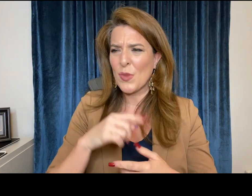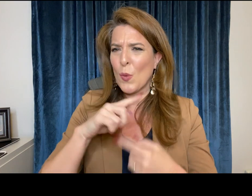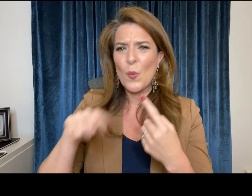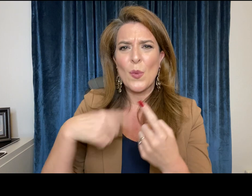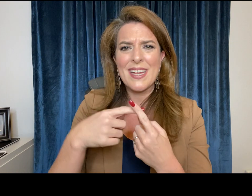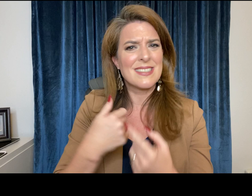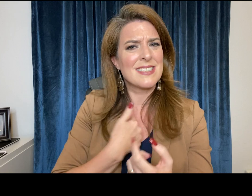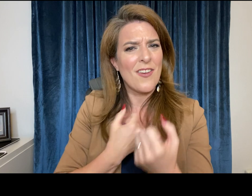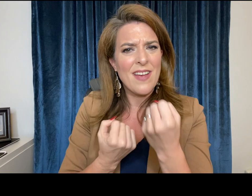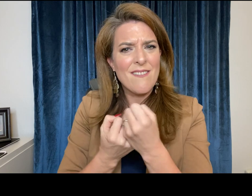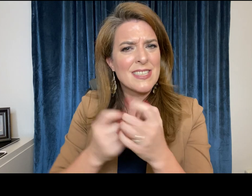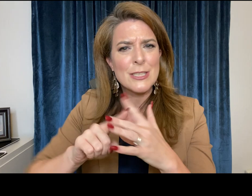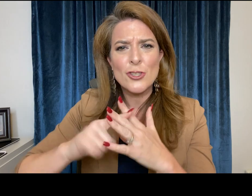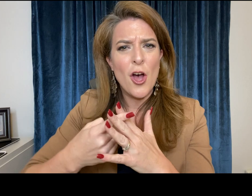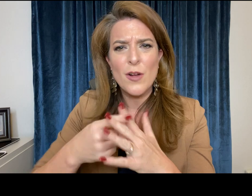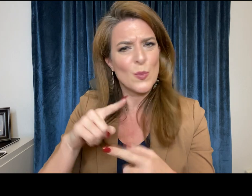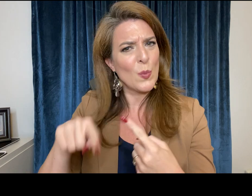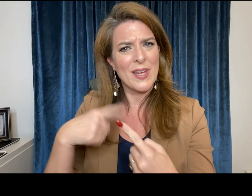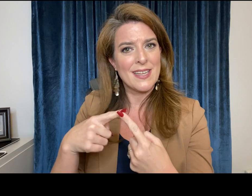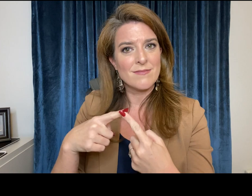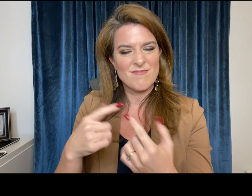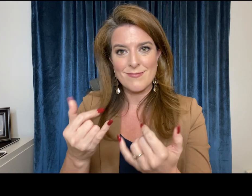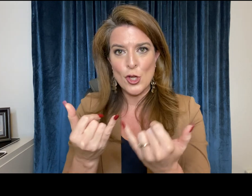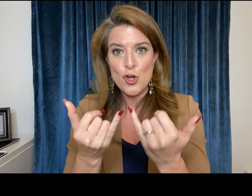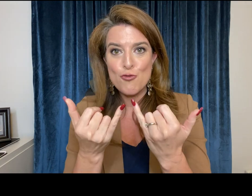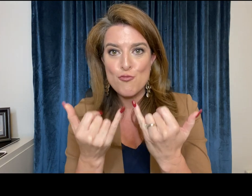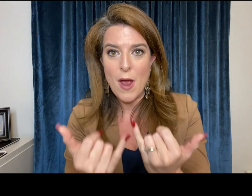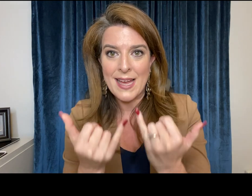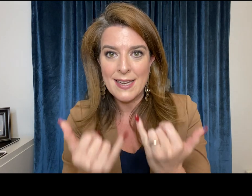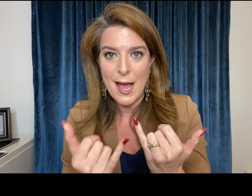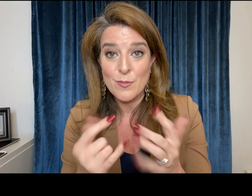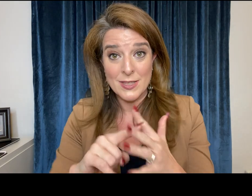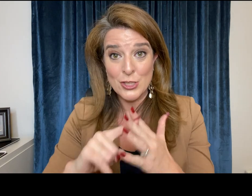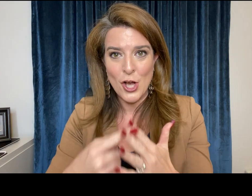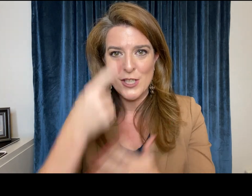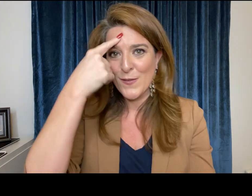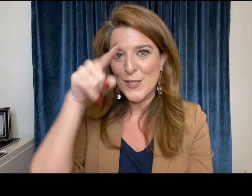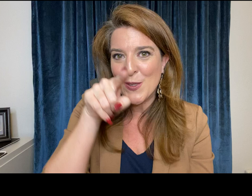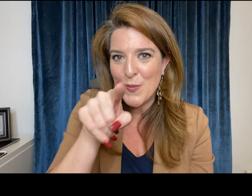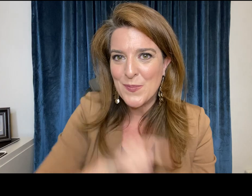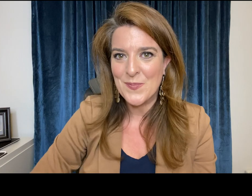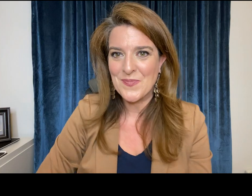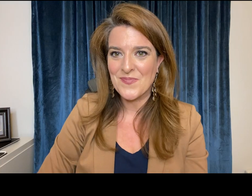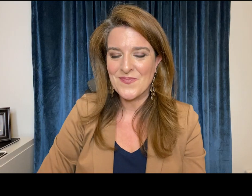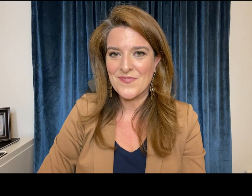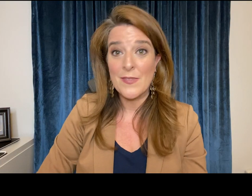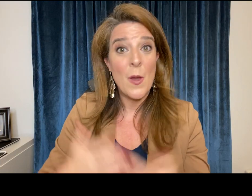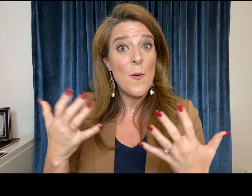some people are curious about when self-advocacy begins and